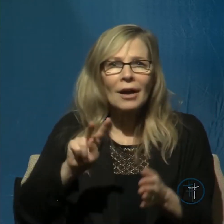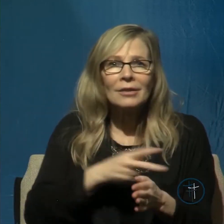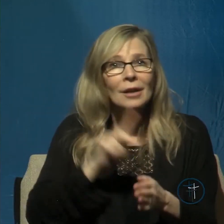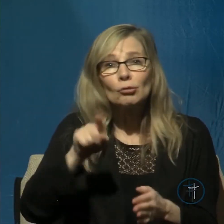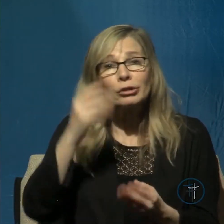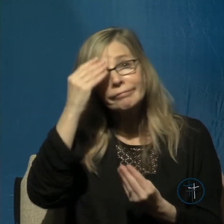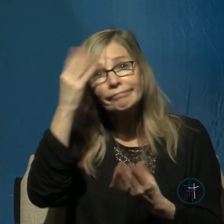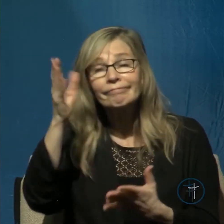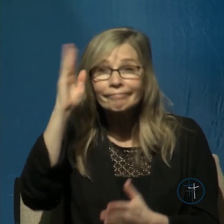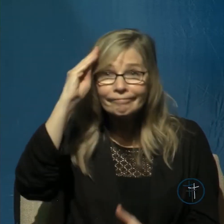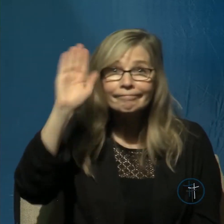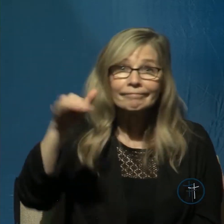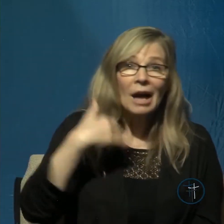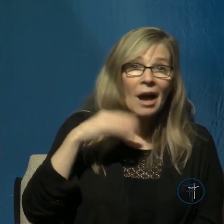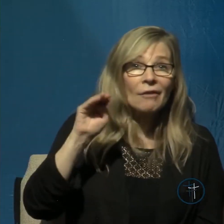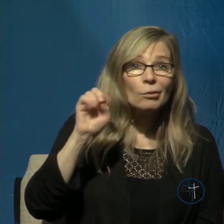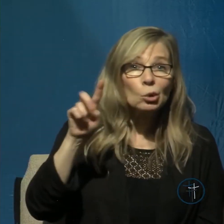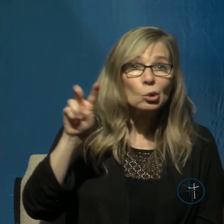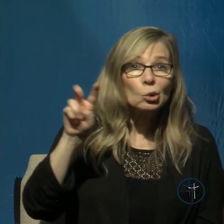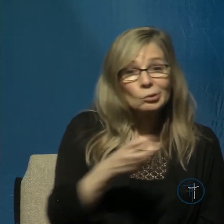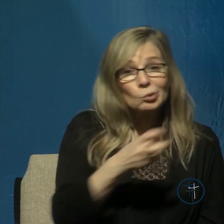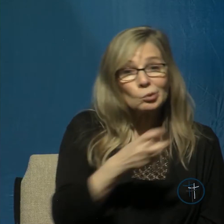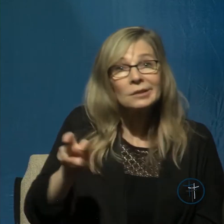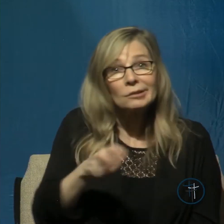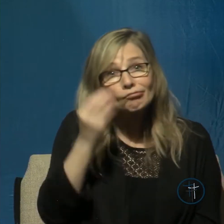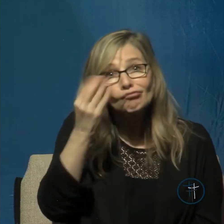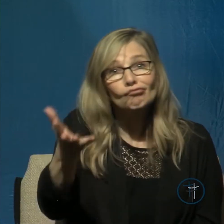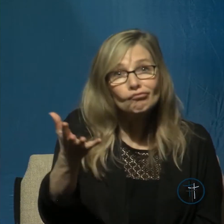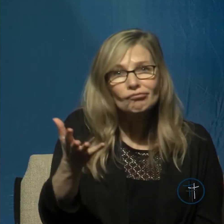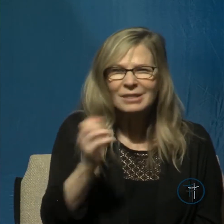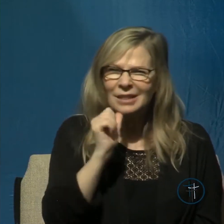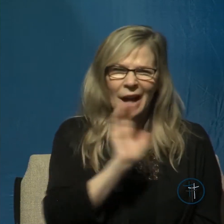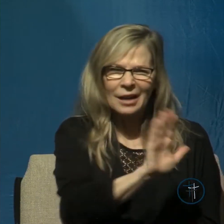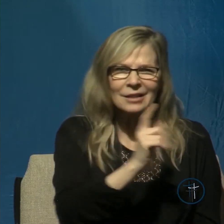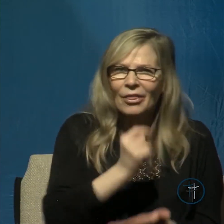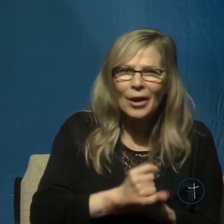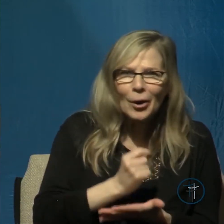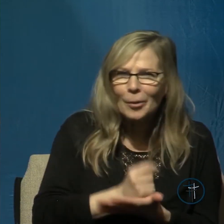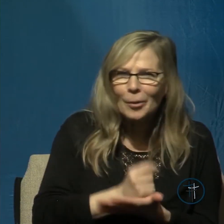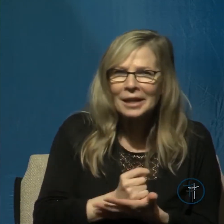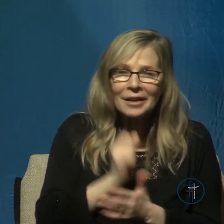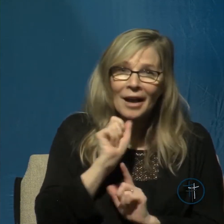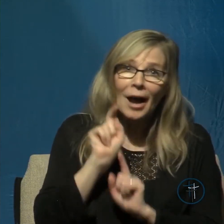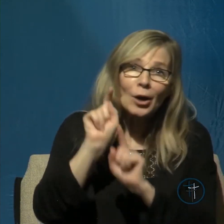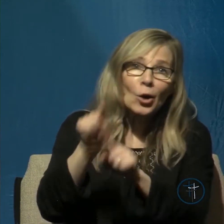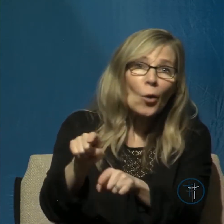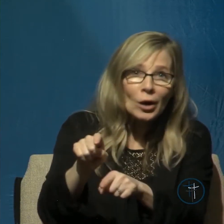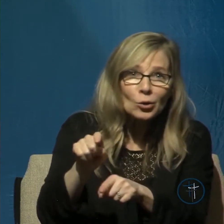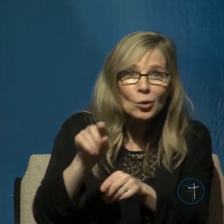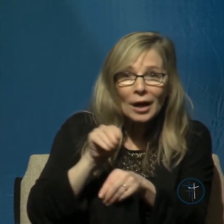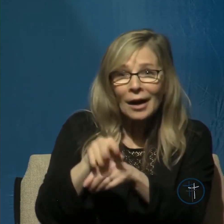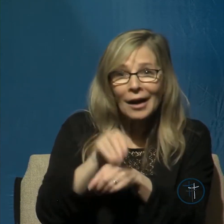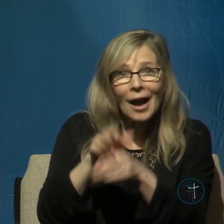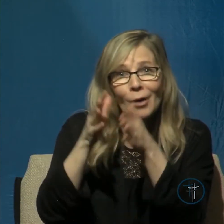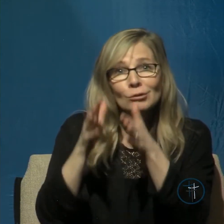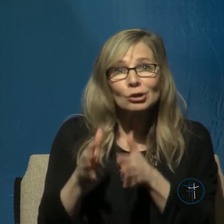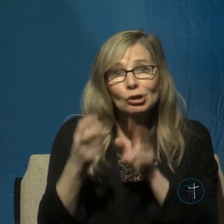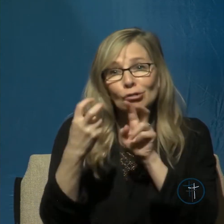is not therapy for David. This is not going to a counselor and opening his heart and just saying, it makes me feel good to talk about